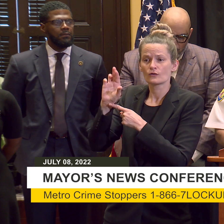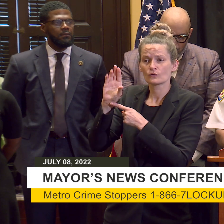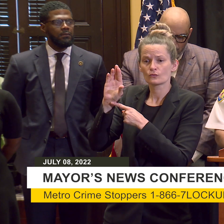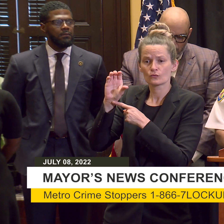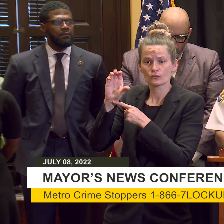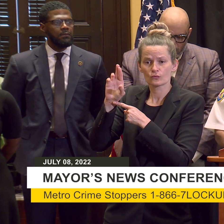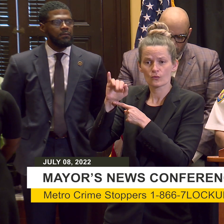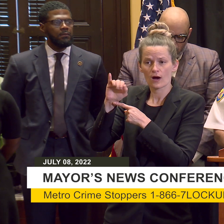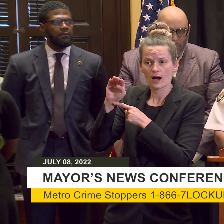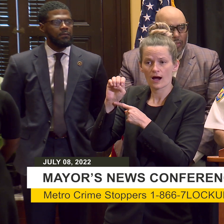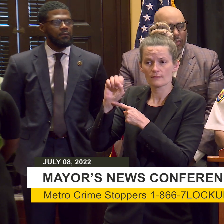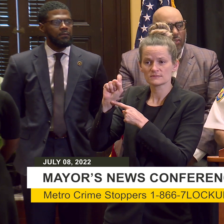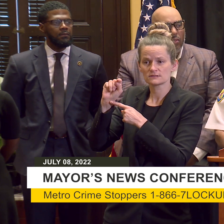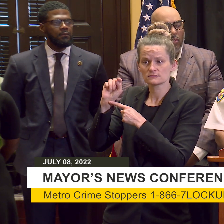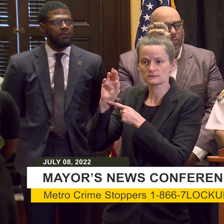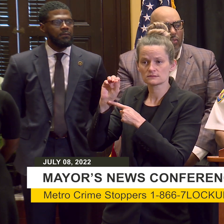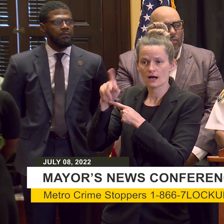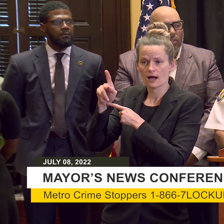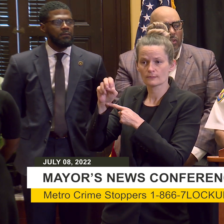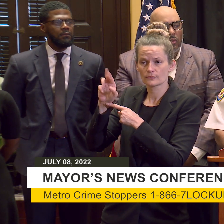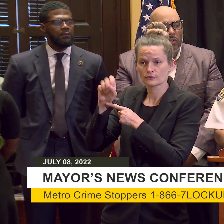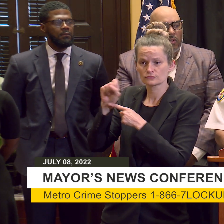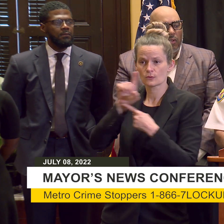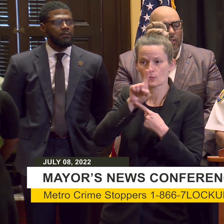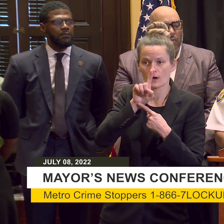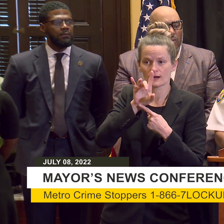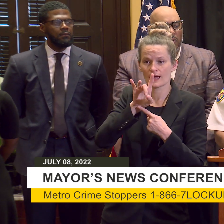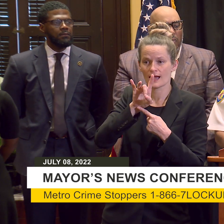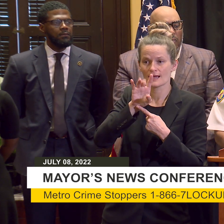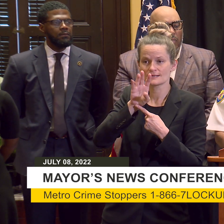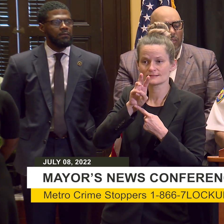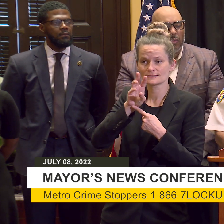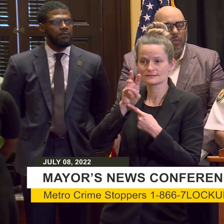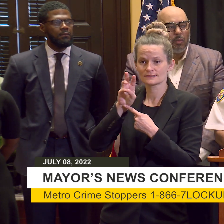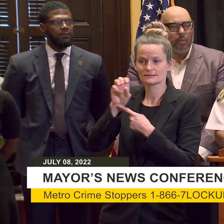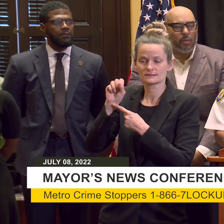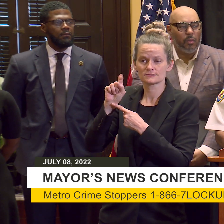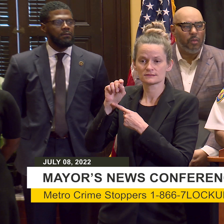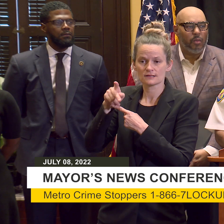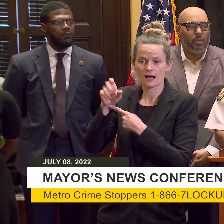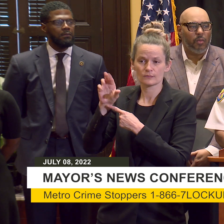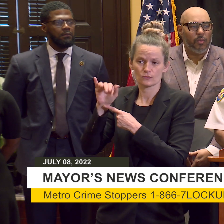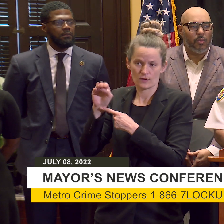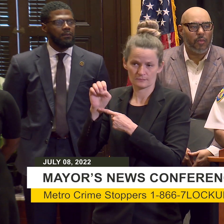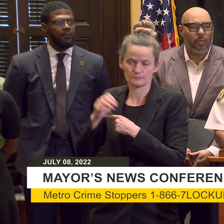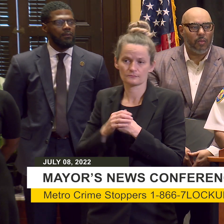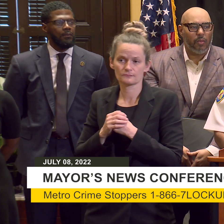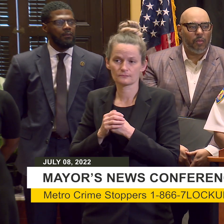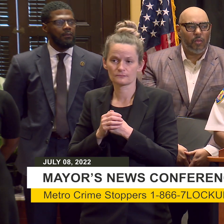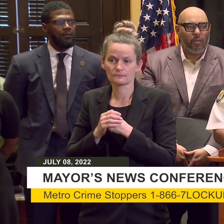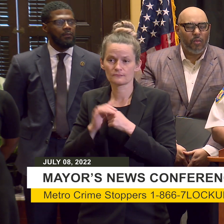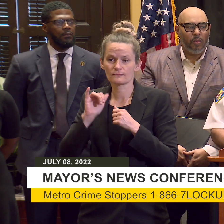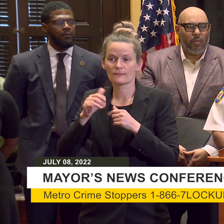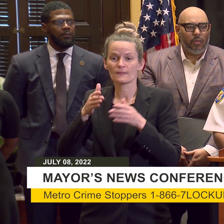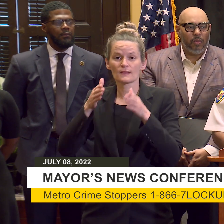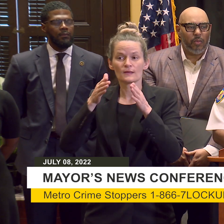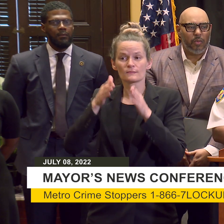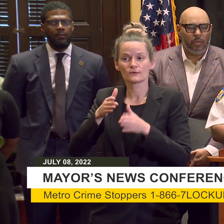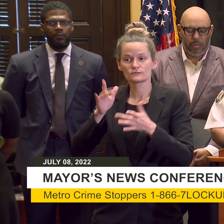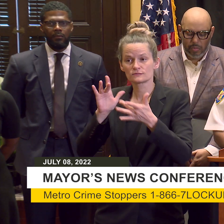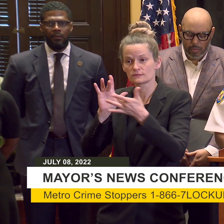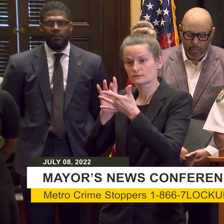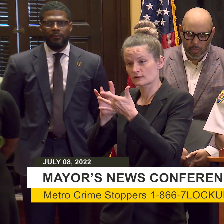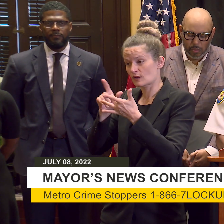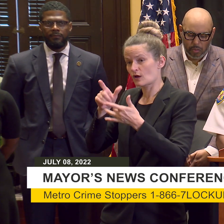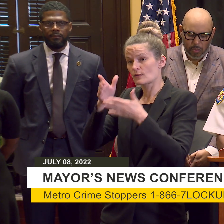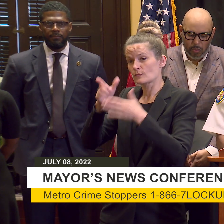we're combing through a lot of evidence right now in search of the person who shot the victim on just yesterday. And once again, the mayor's office